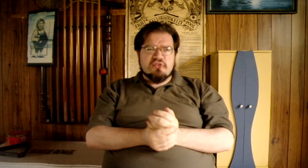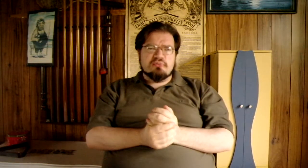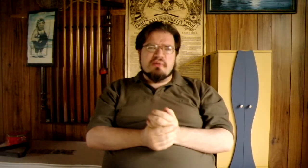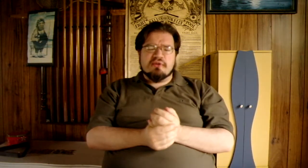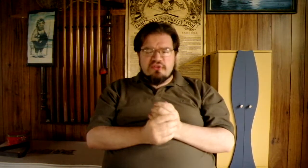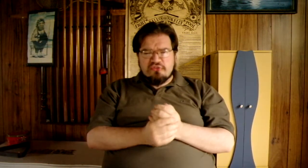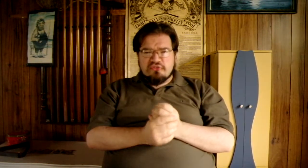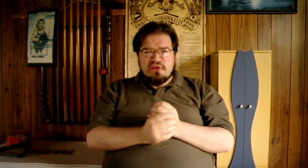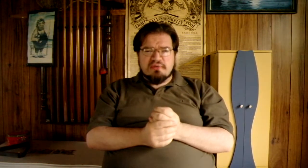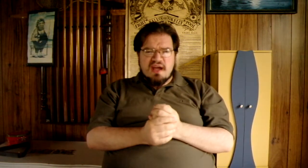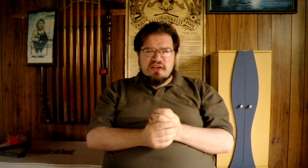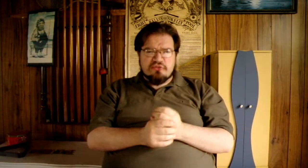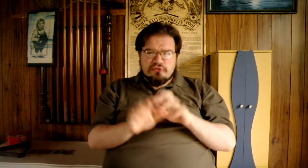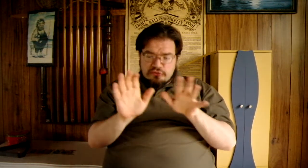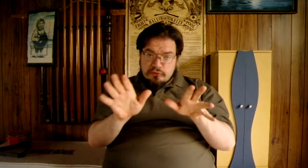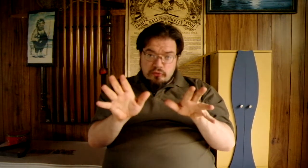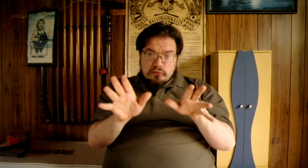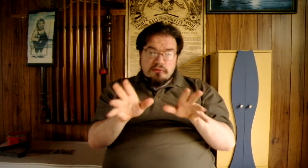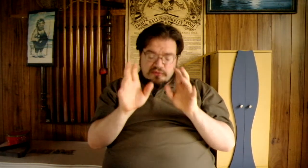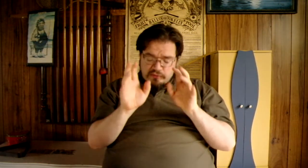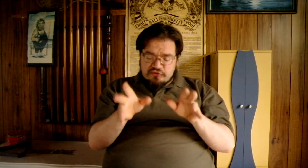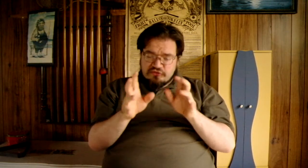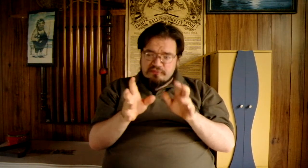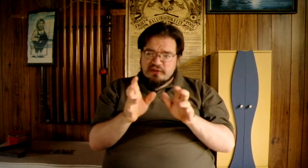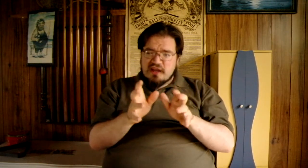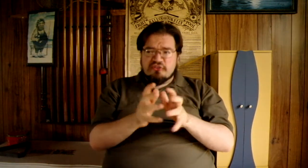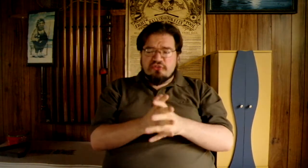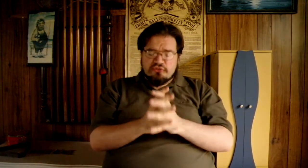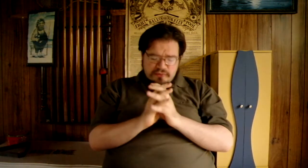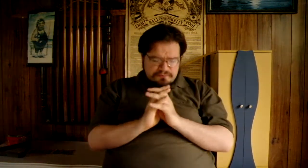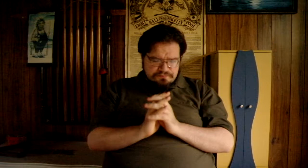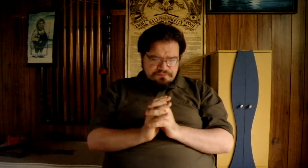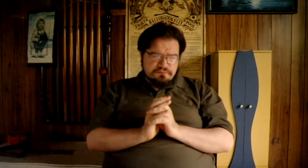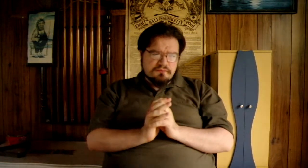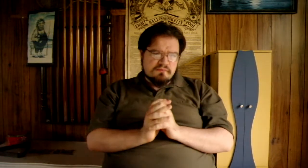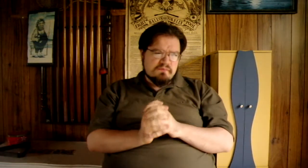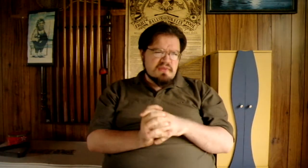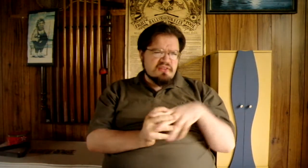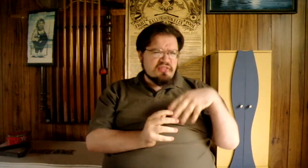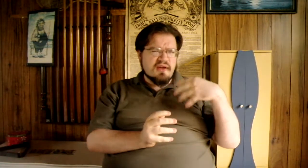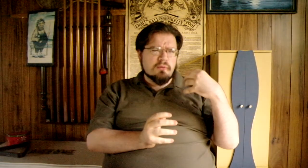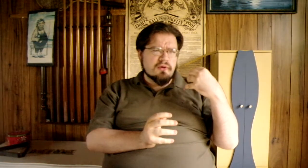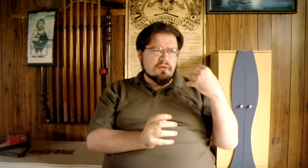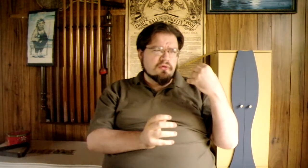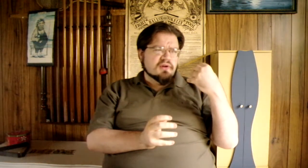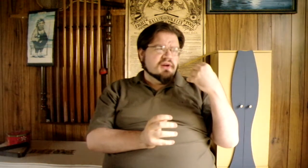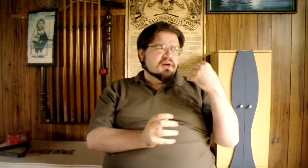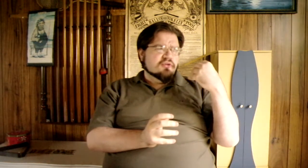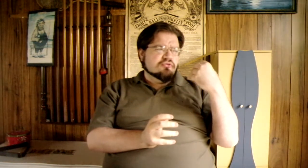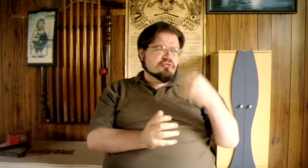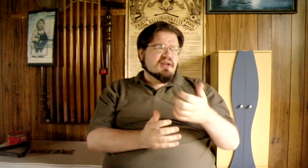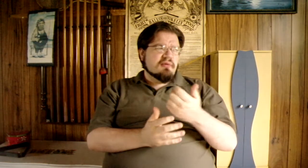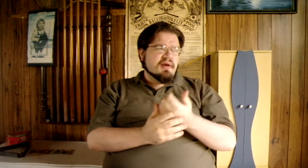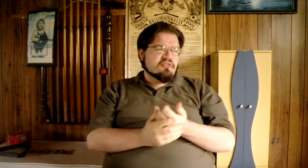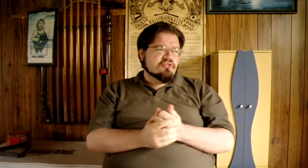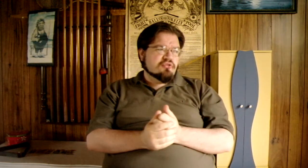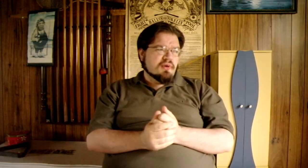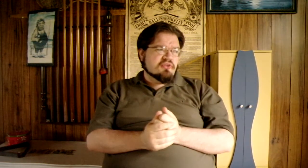memories in some cases, not all, though in some cases they will dream about situations